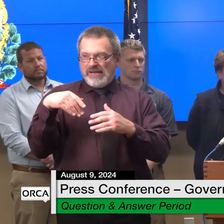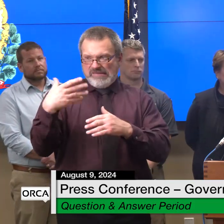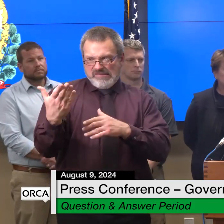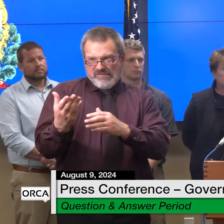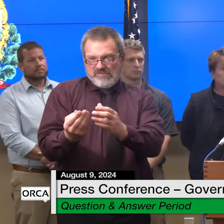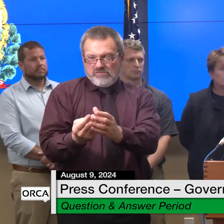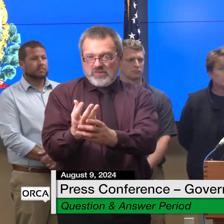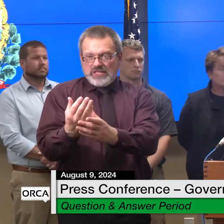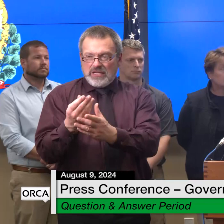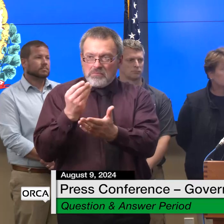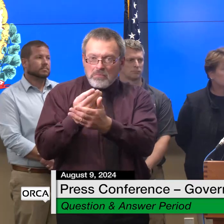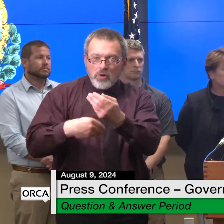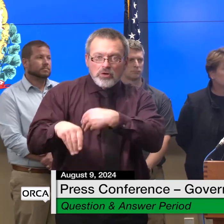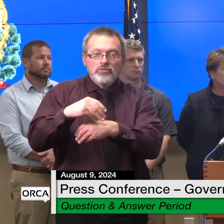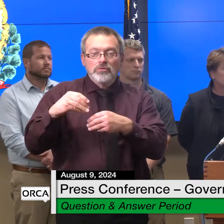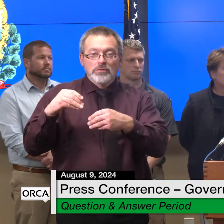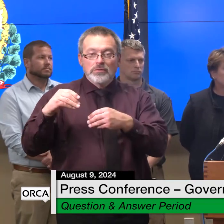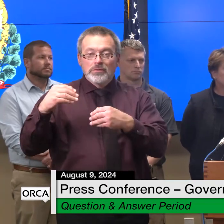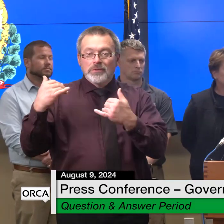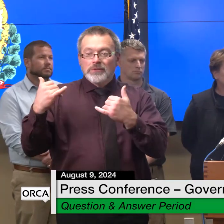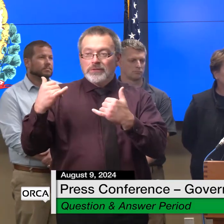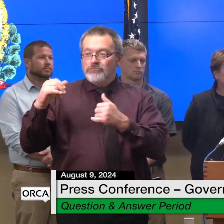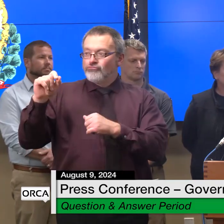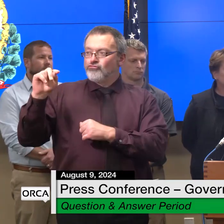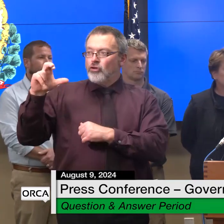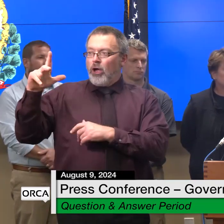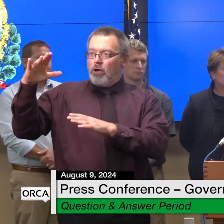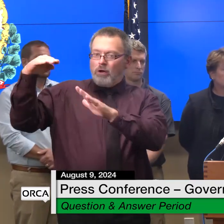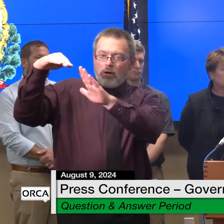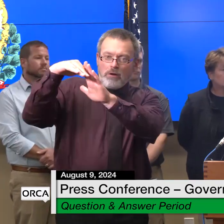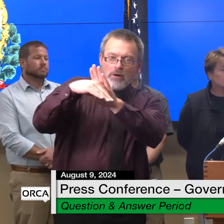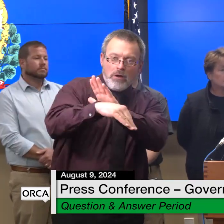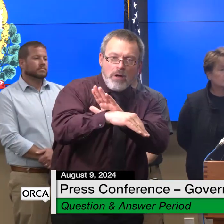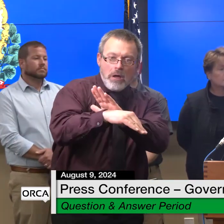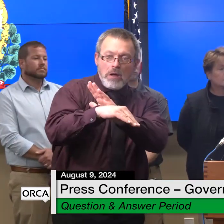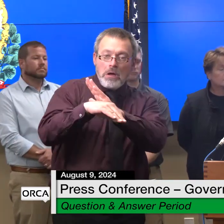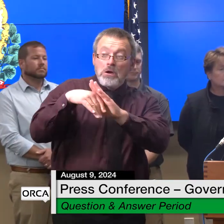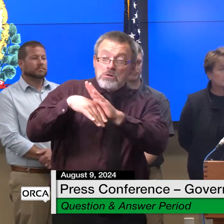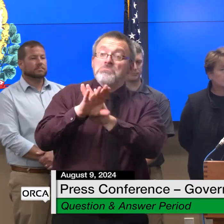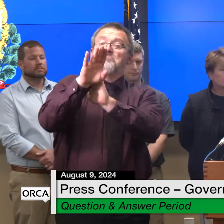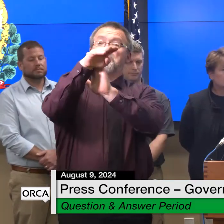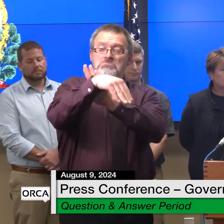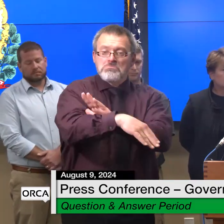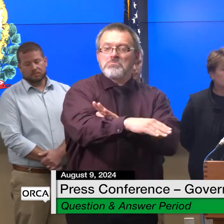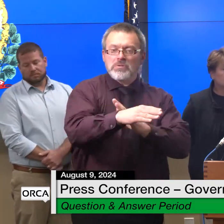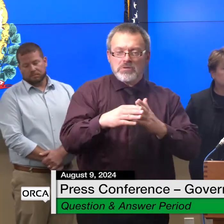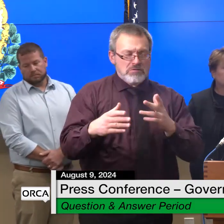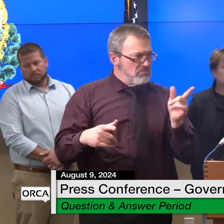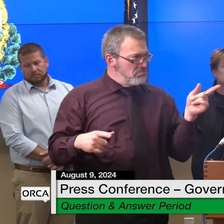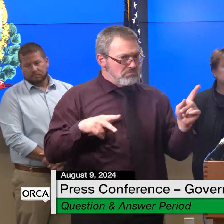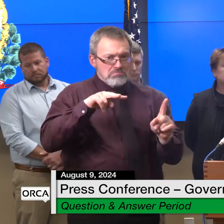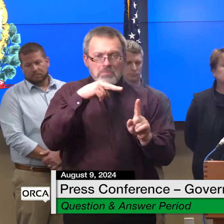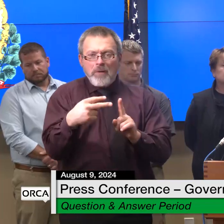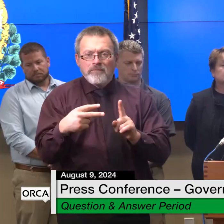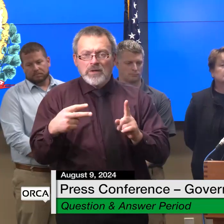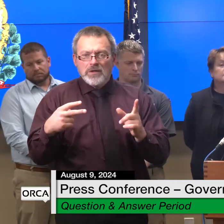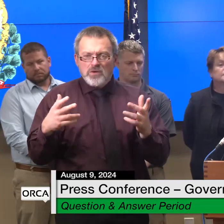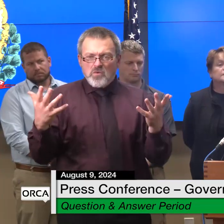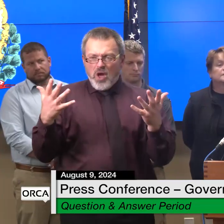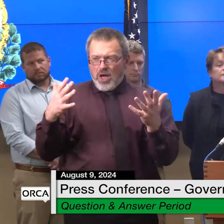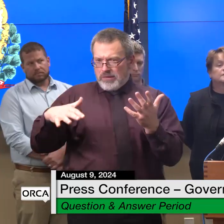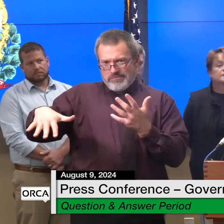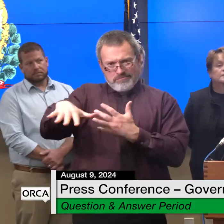the stock market has suffered it's rebounded a little bit this week but i'm wondering about your thoughts about the economy in general about